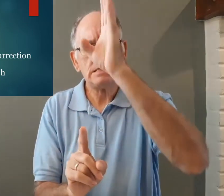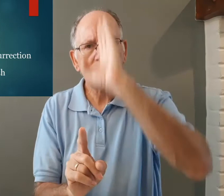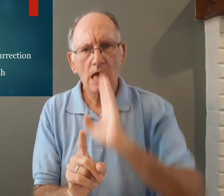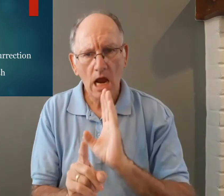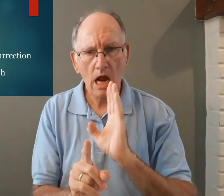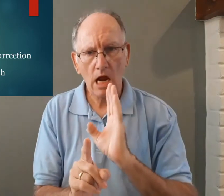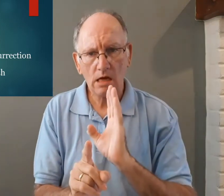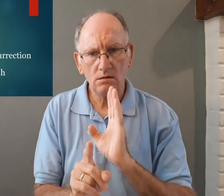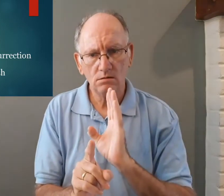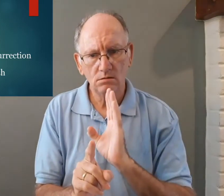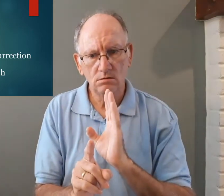God